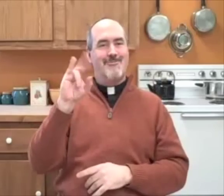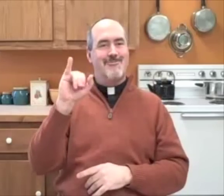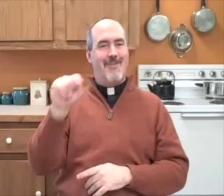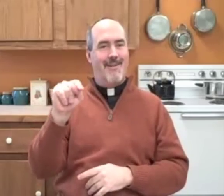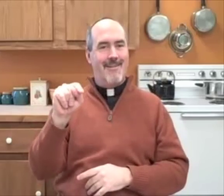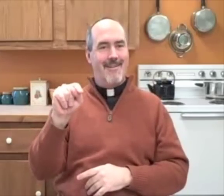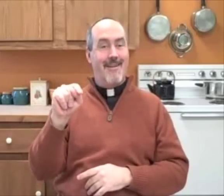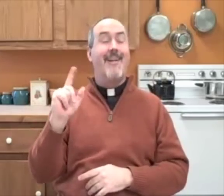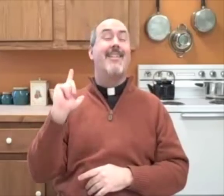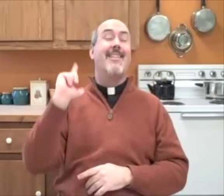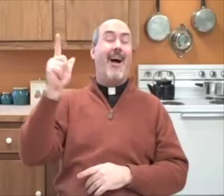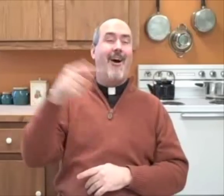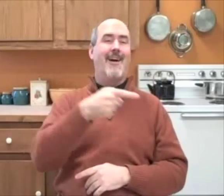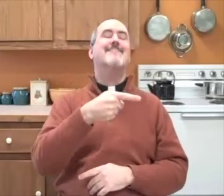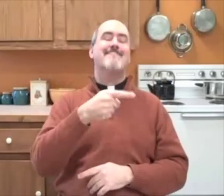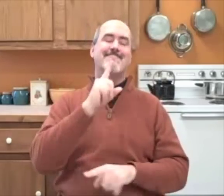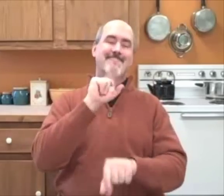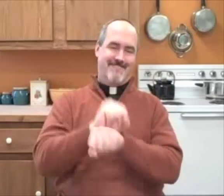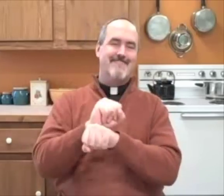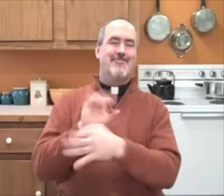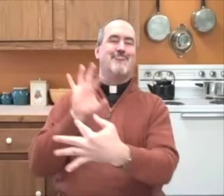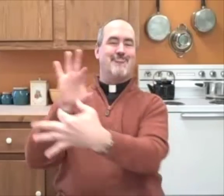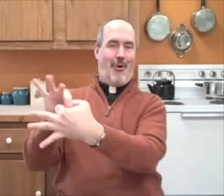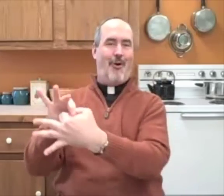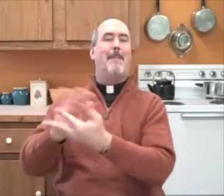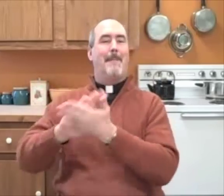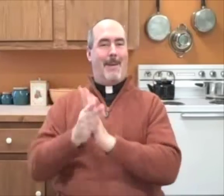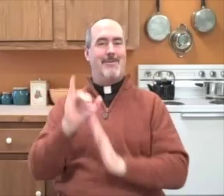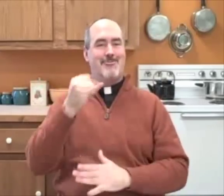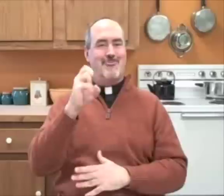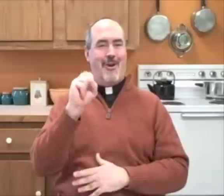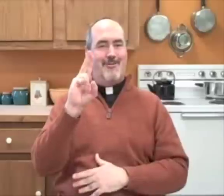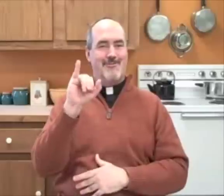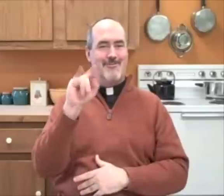Jesuits. And he eventually became a Jesuits priest.